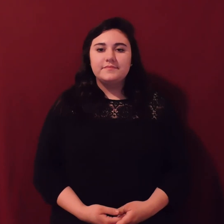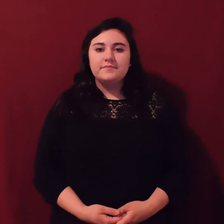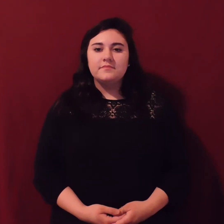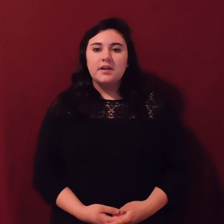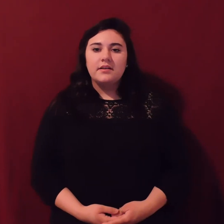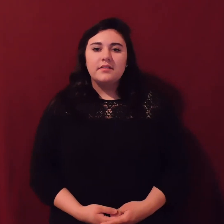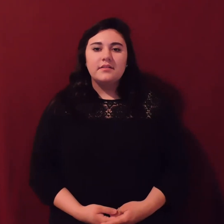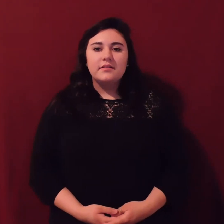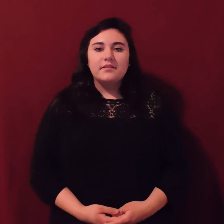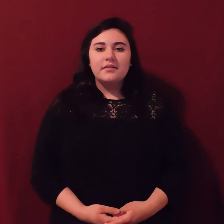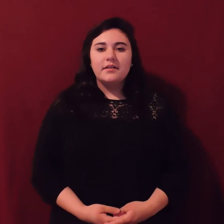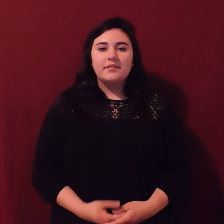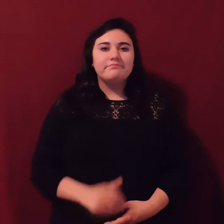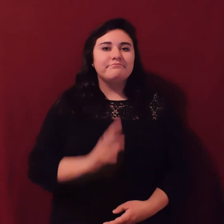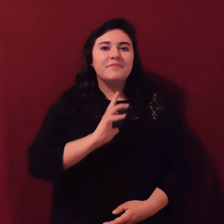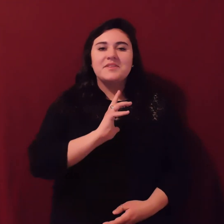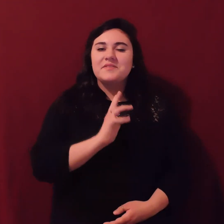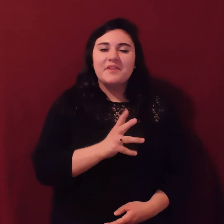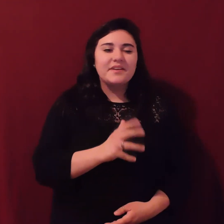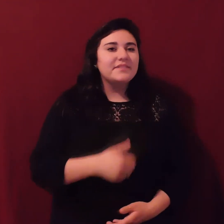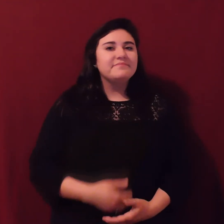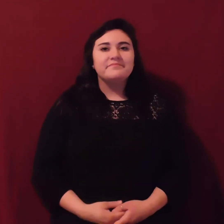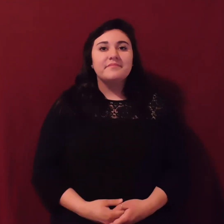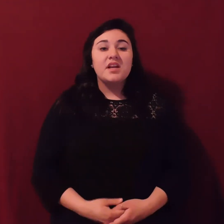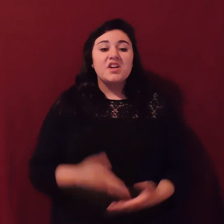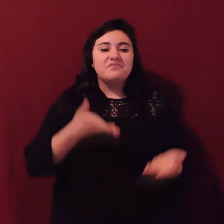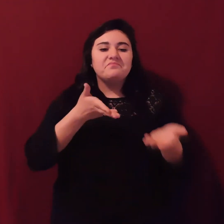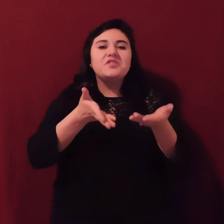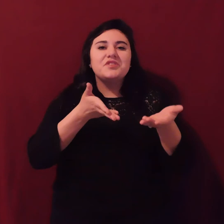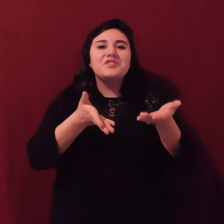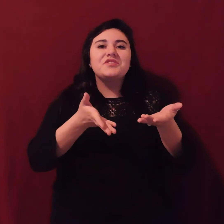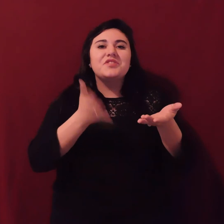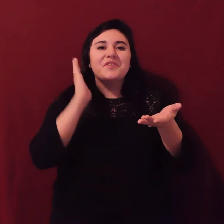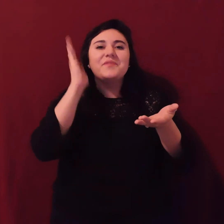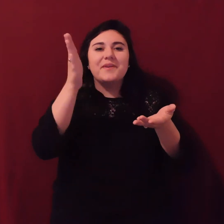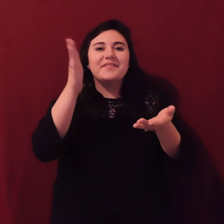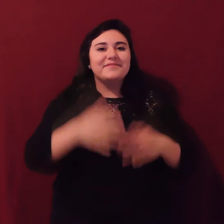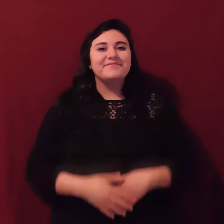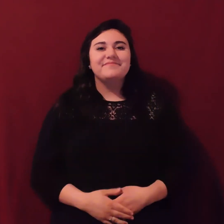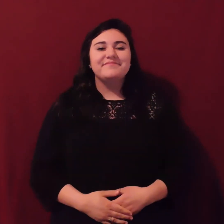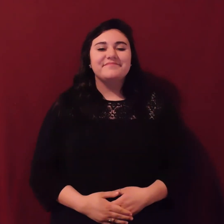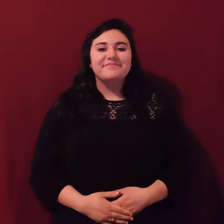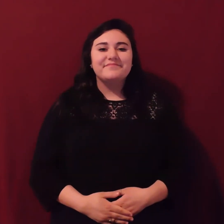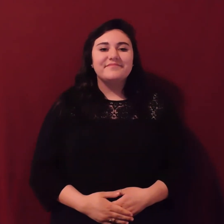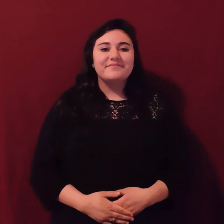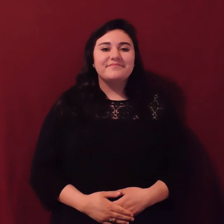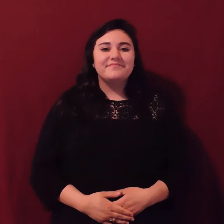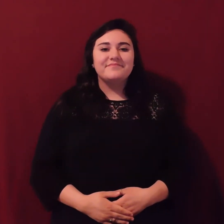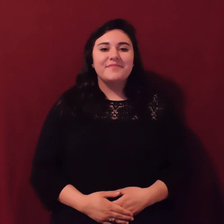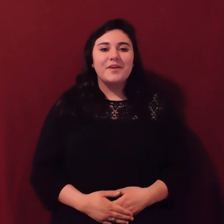We'd be more than willing to provide any accommodations. You know, that's our motto. We please the customer.